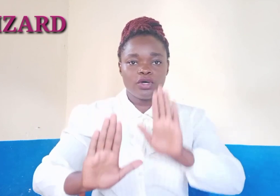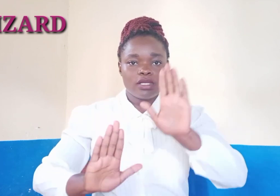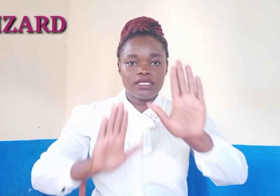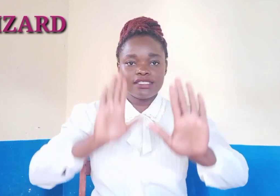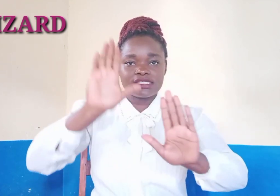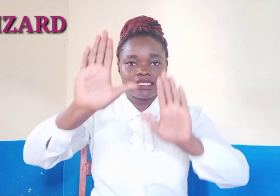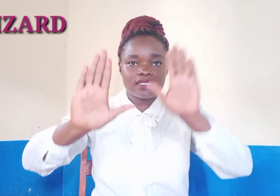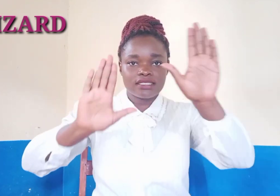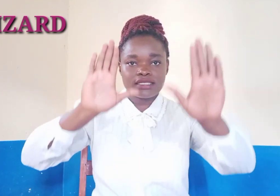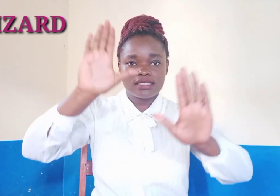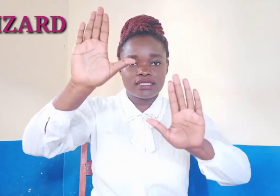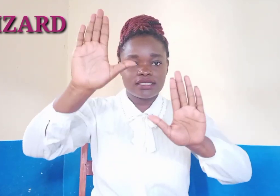listen